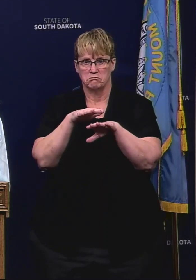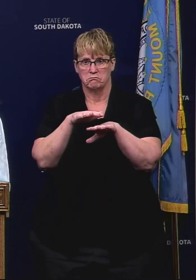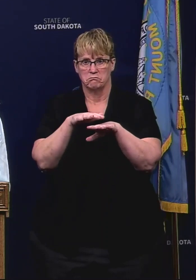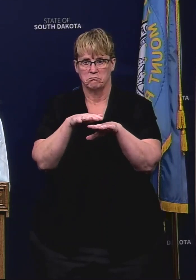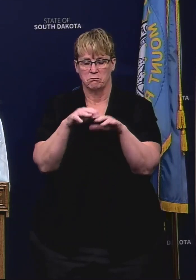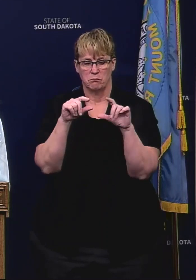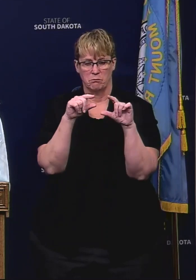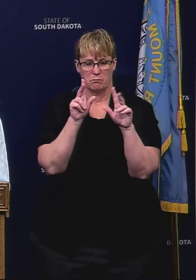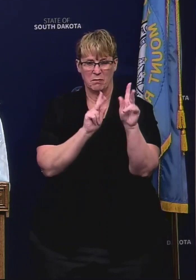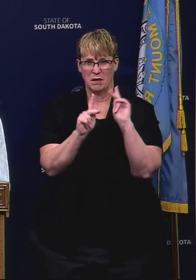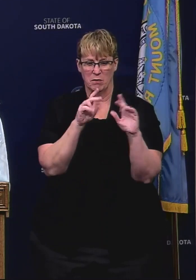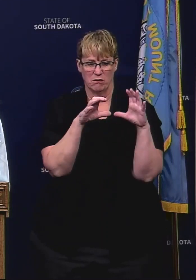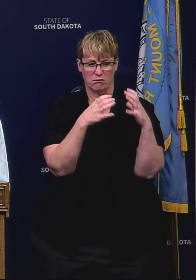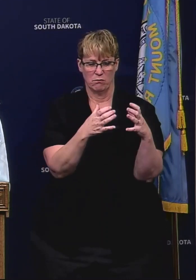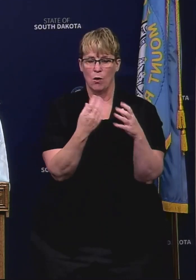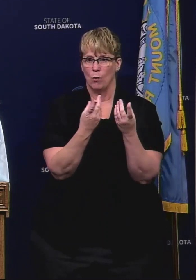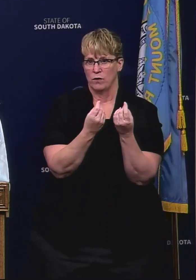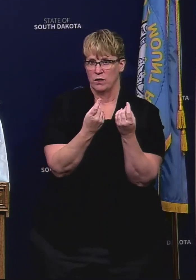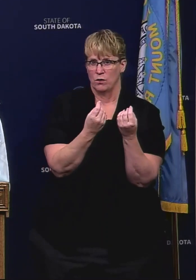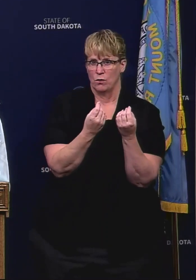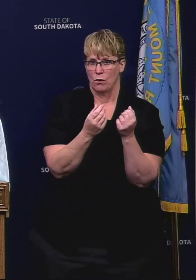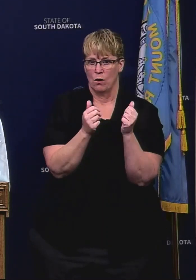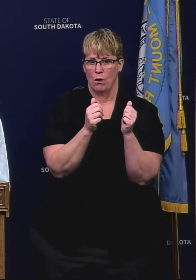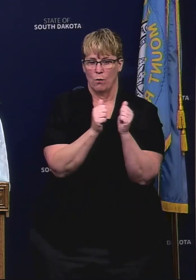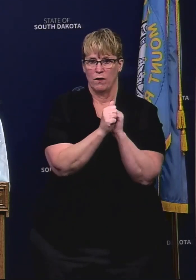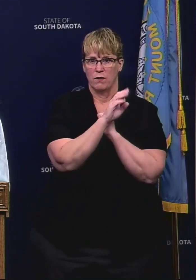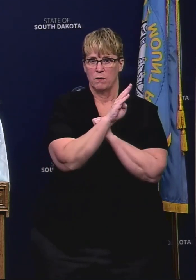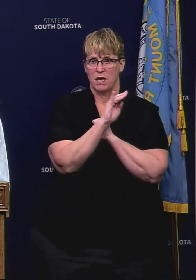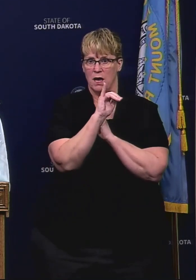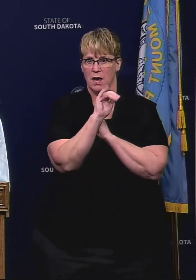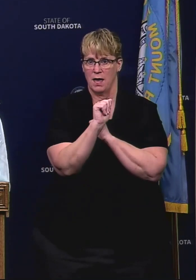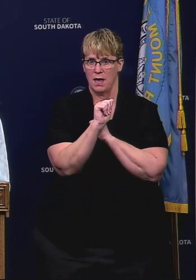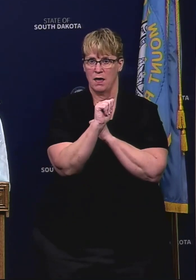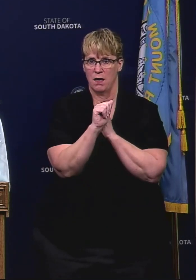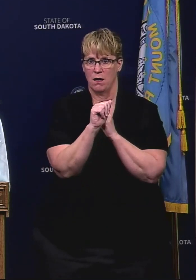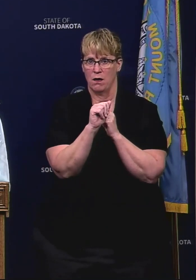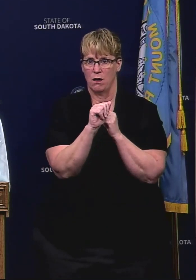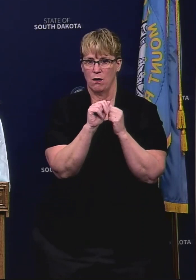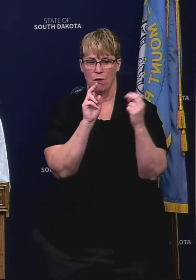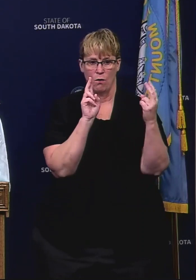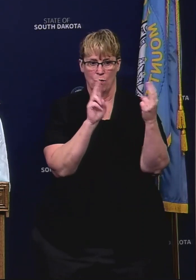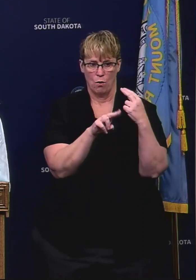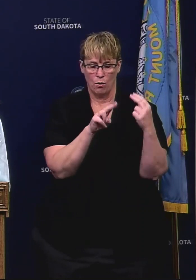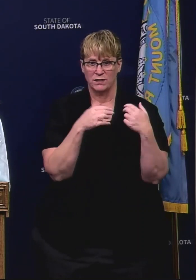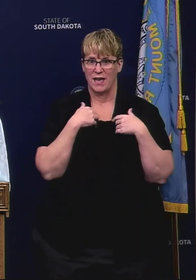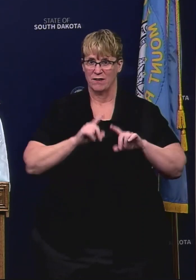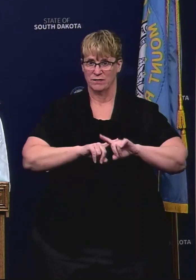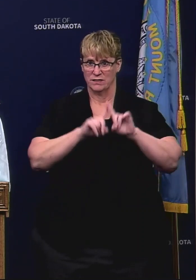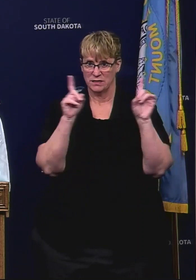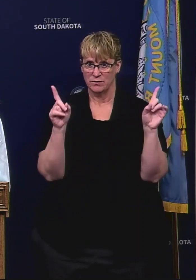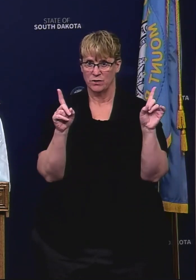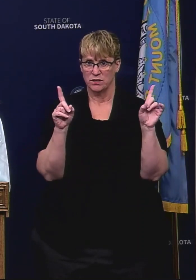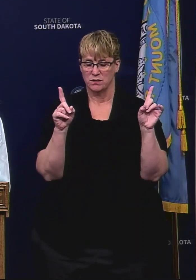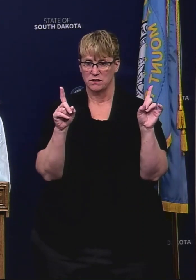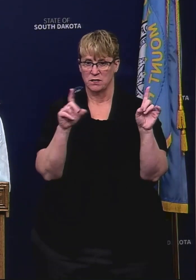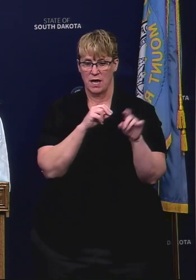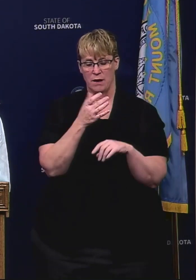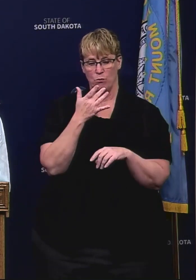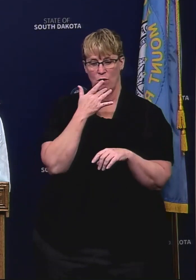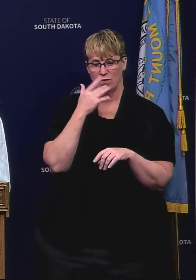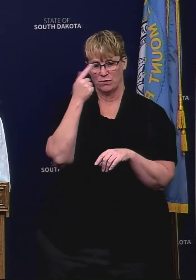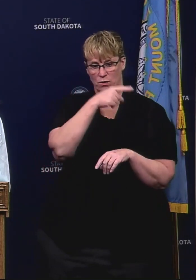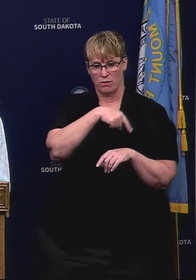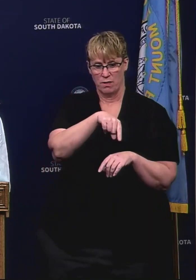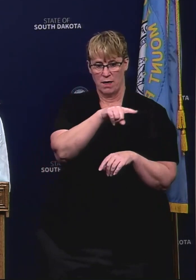individuals that what they would do on BIA roads might have different jurisdictional issues and preferences